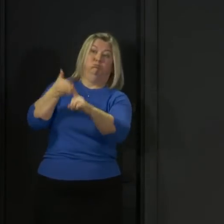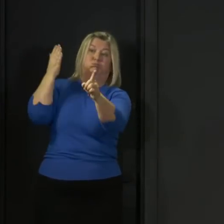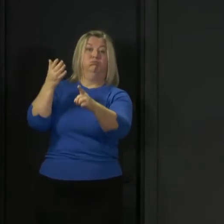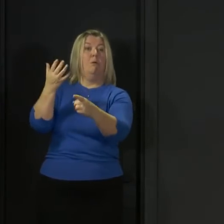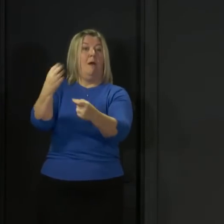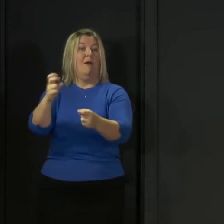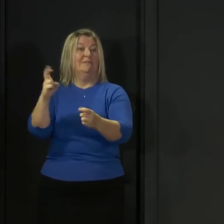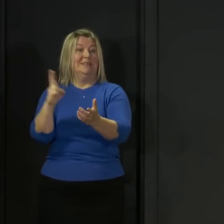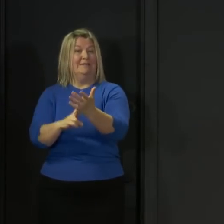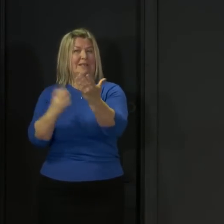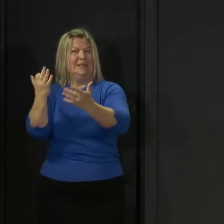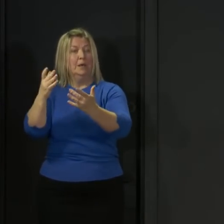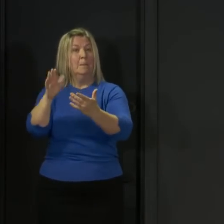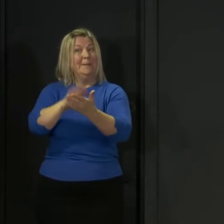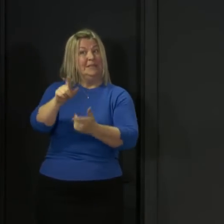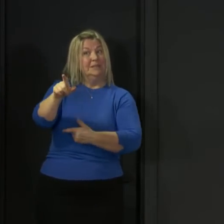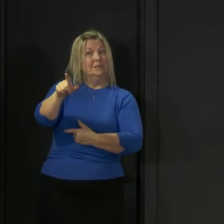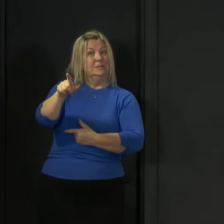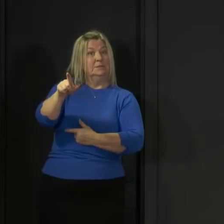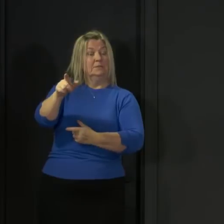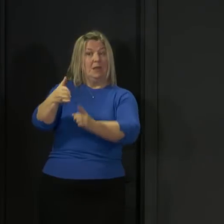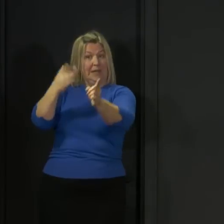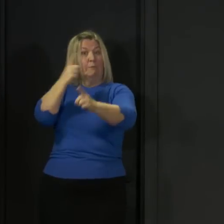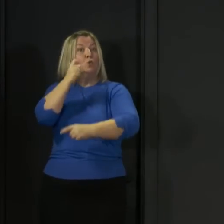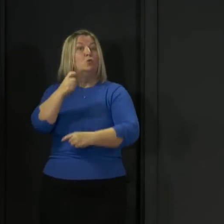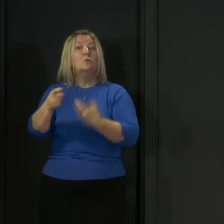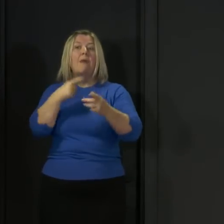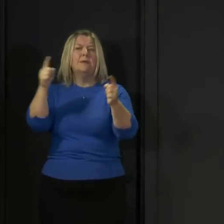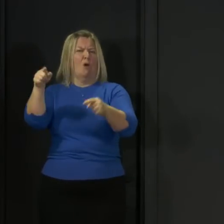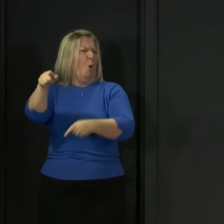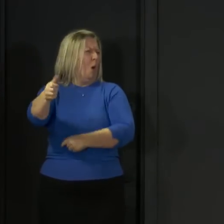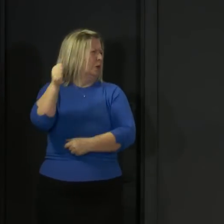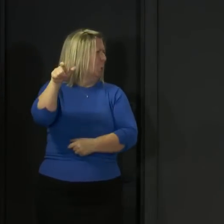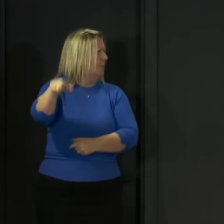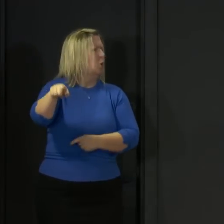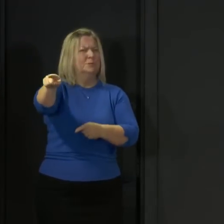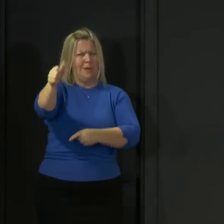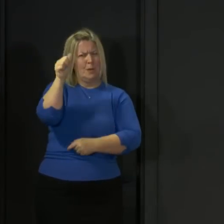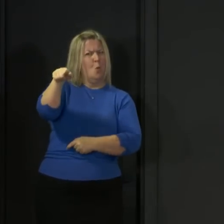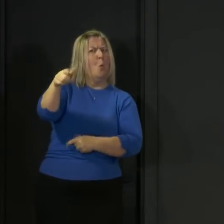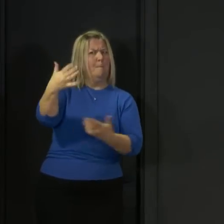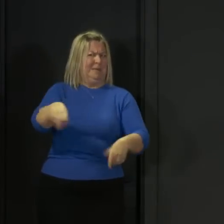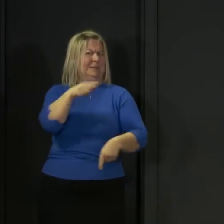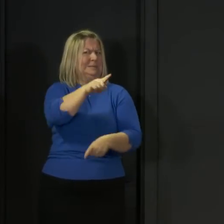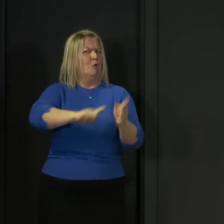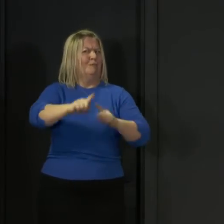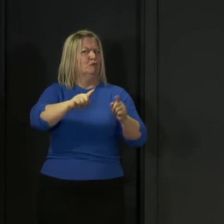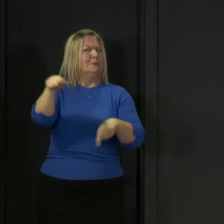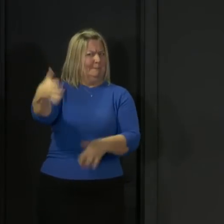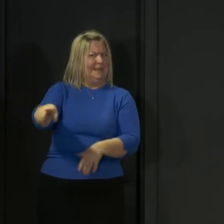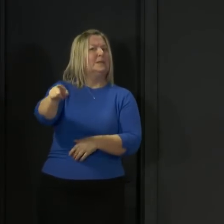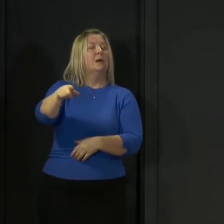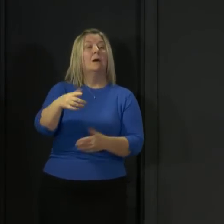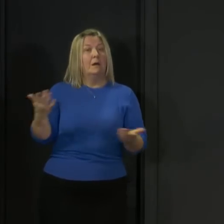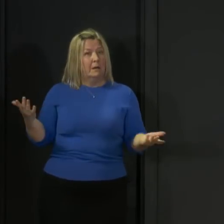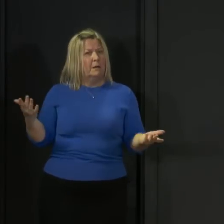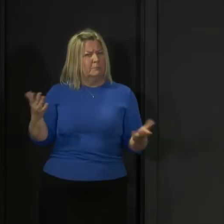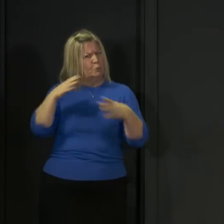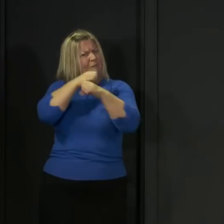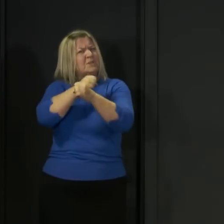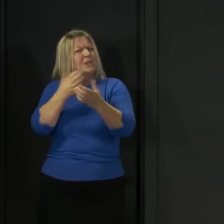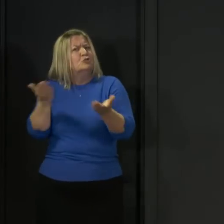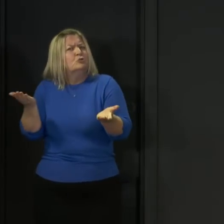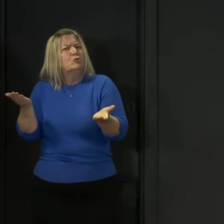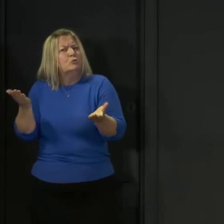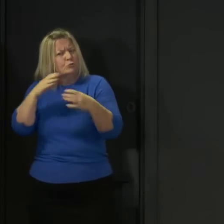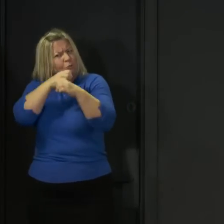identifying them. So that's why patient confidentiality, and it's not something that was applied to this, it is an important